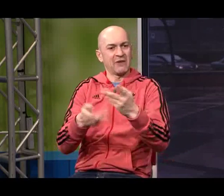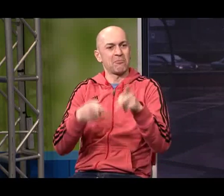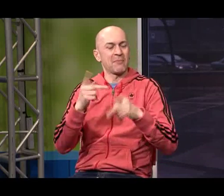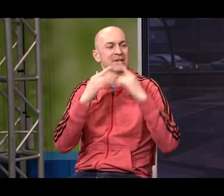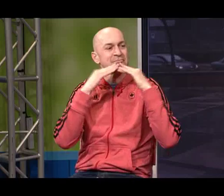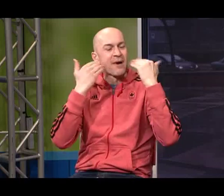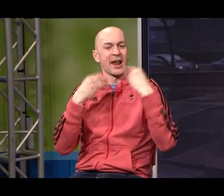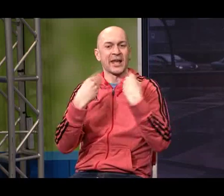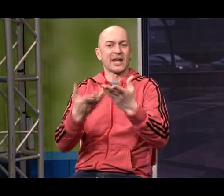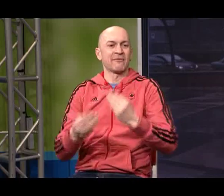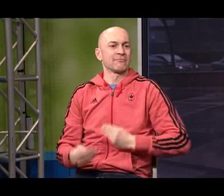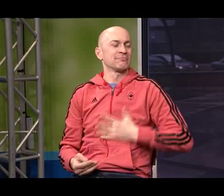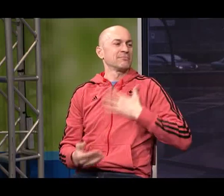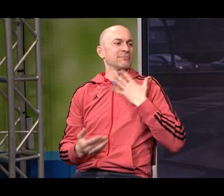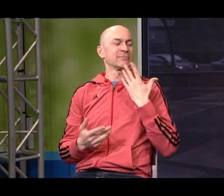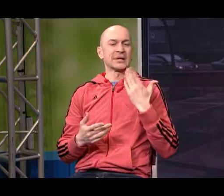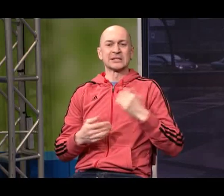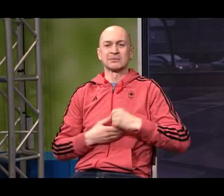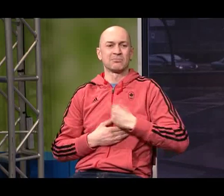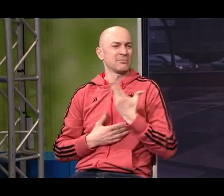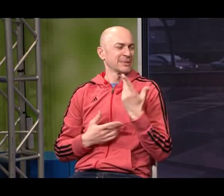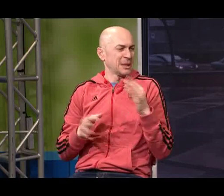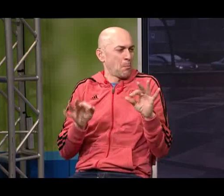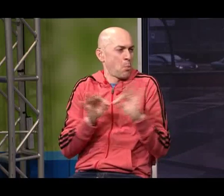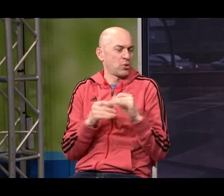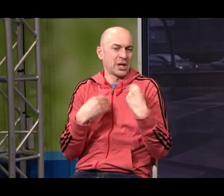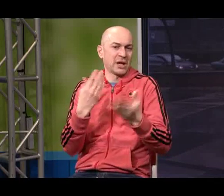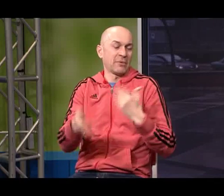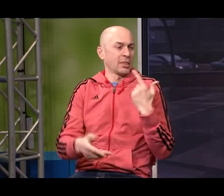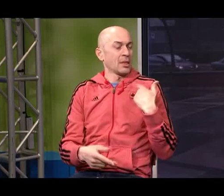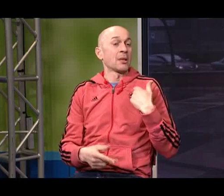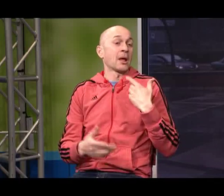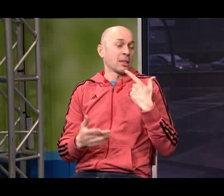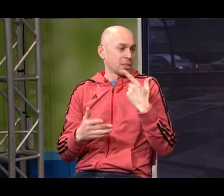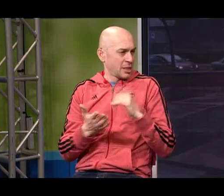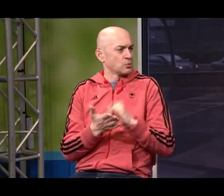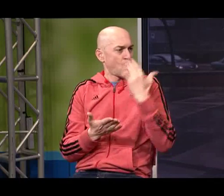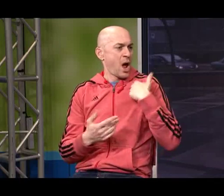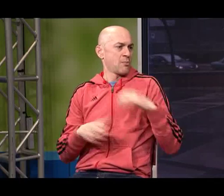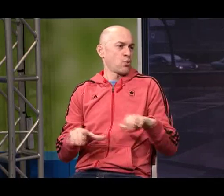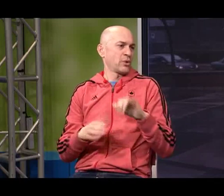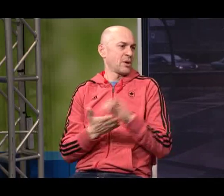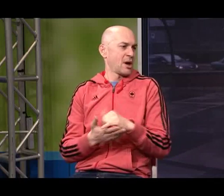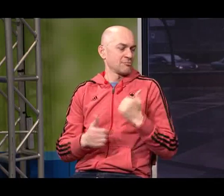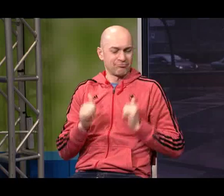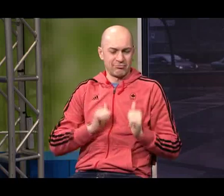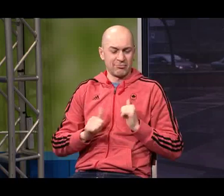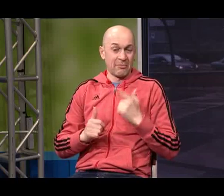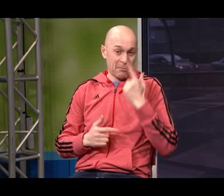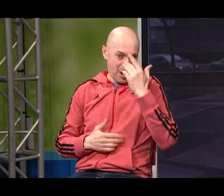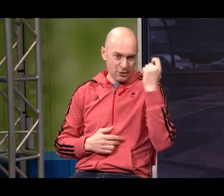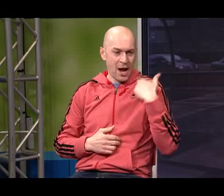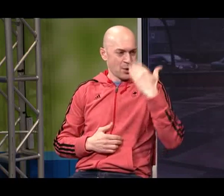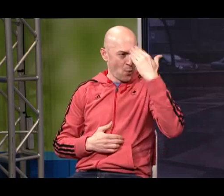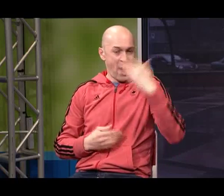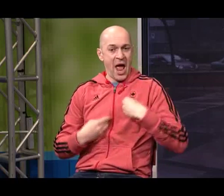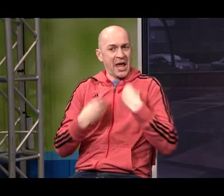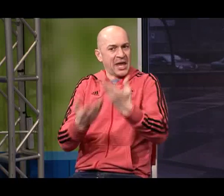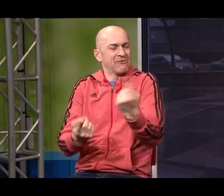very powerful message to give to people That they could walk away feeling inspired And that's why I did it That's why I loved the work